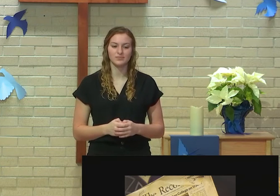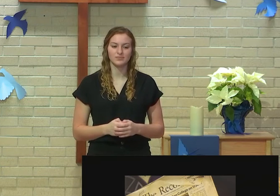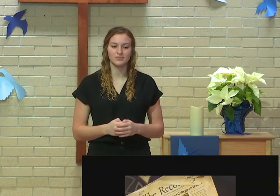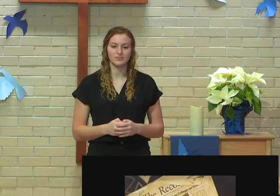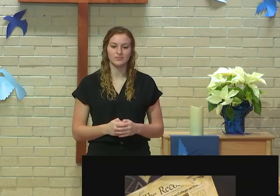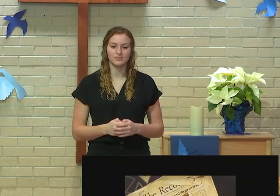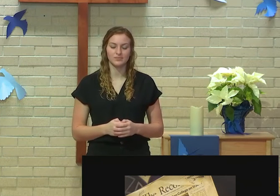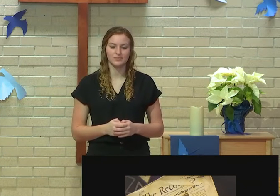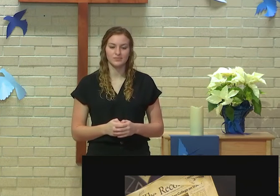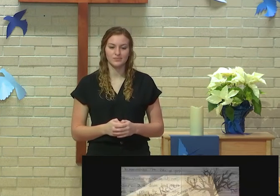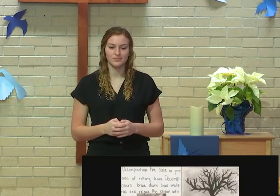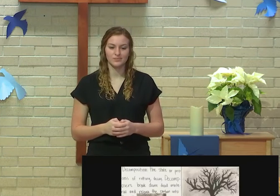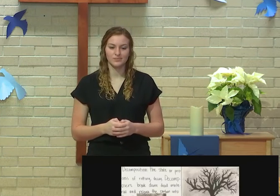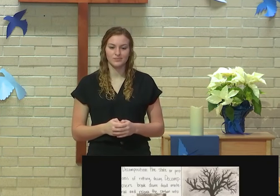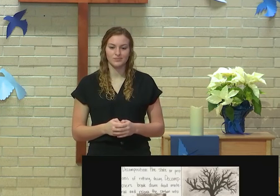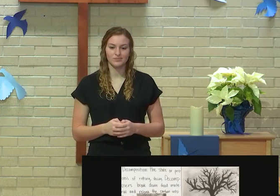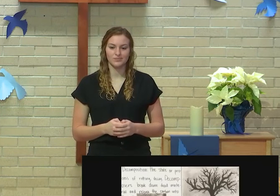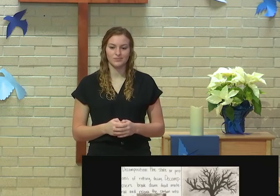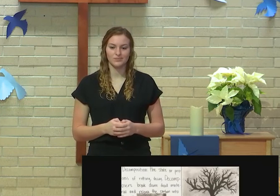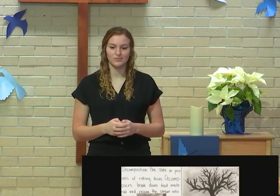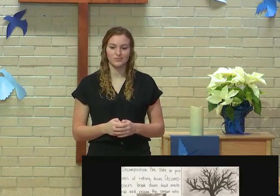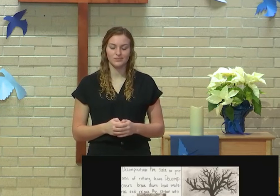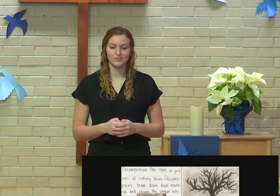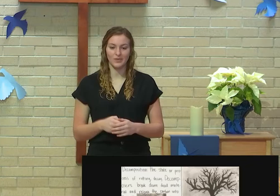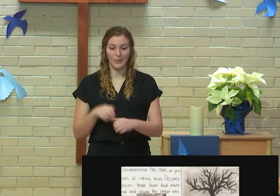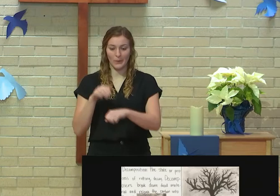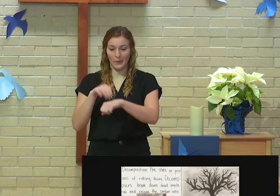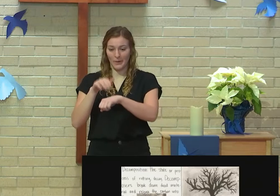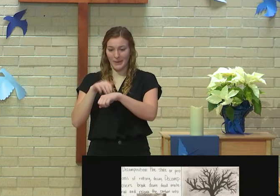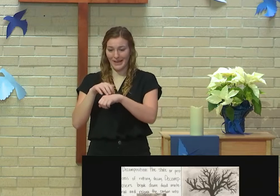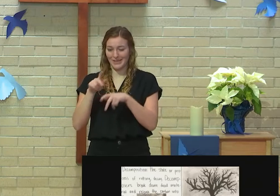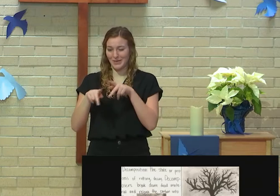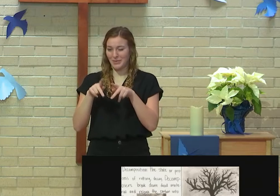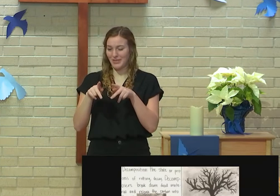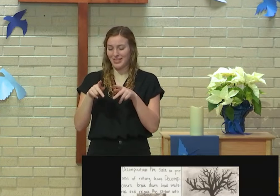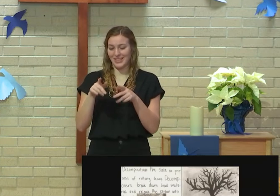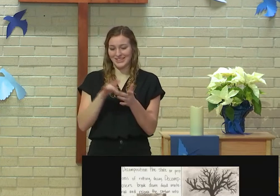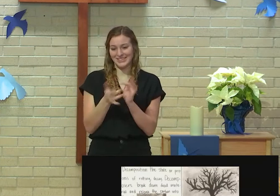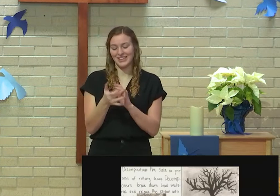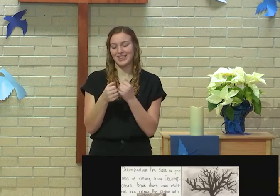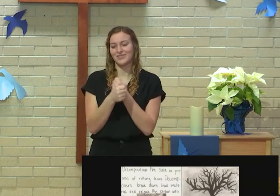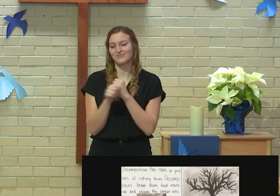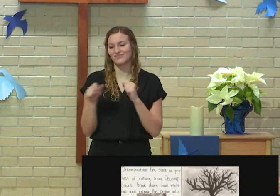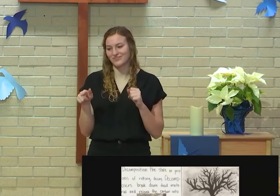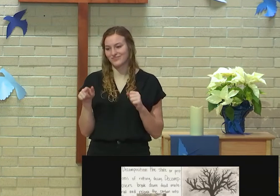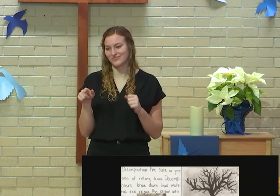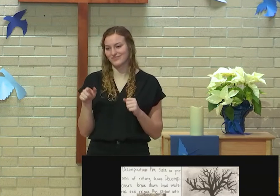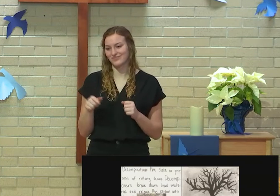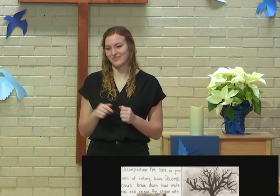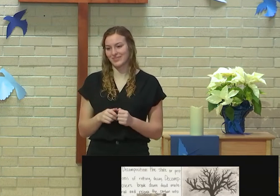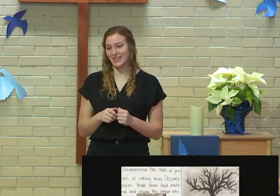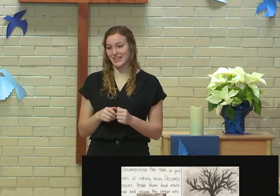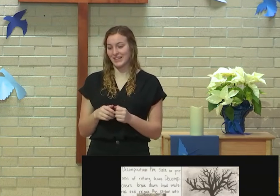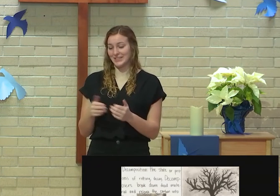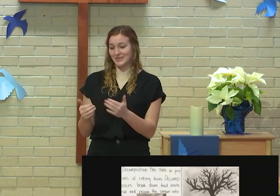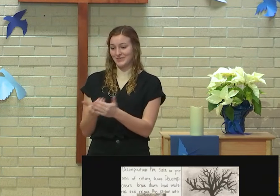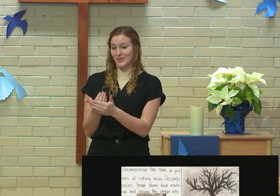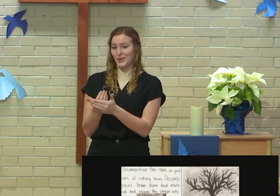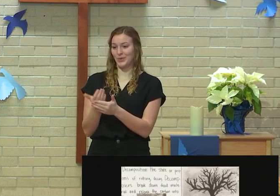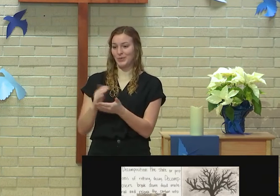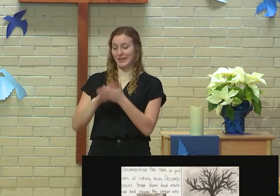And I hope to remind people of the simple idea that Jesus loves you and that we all get the promise of being made new.